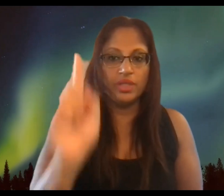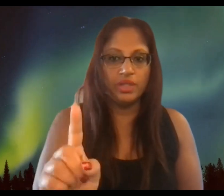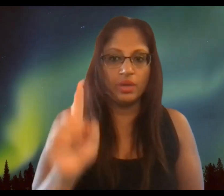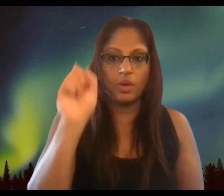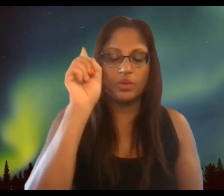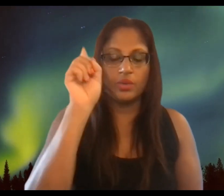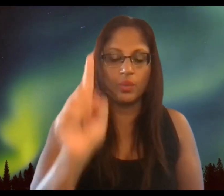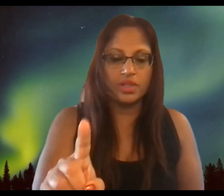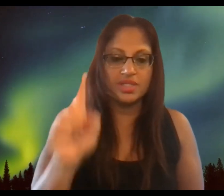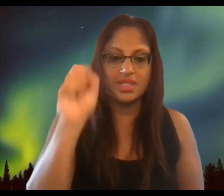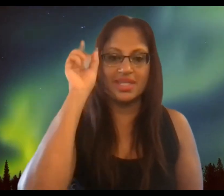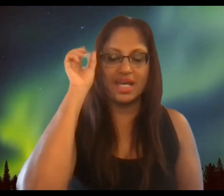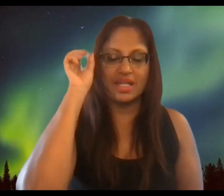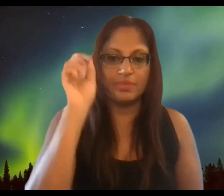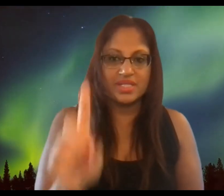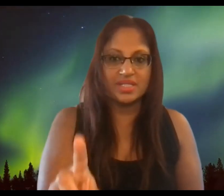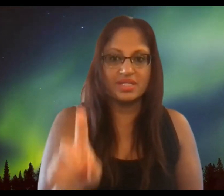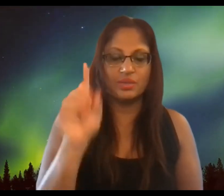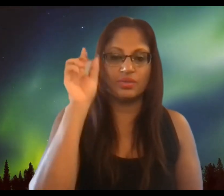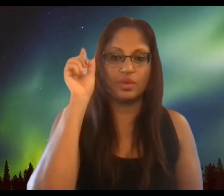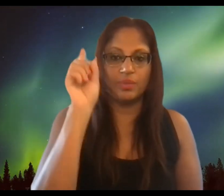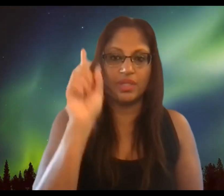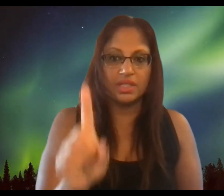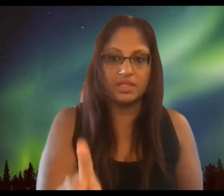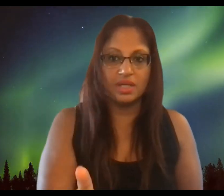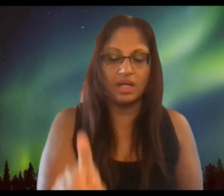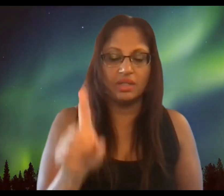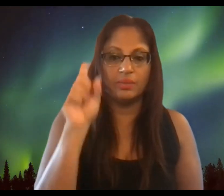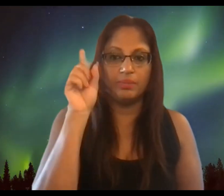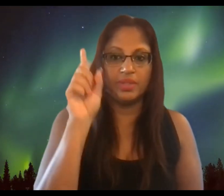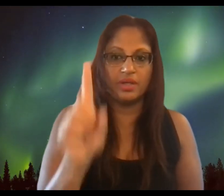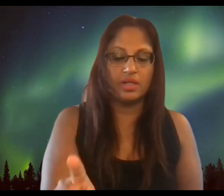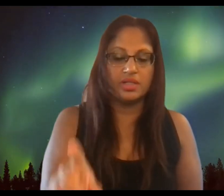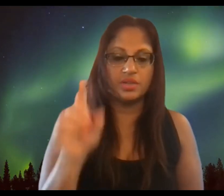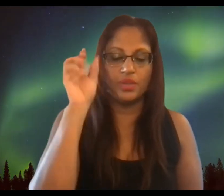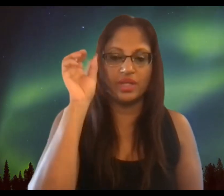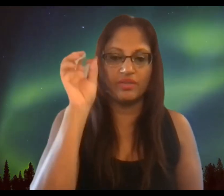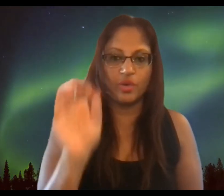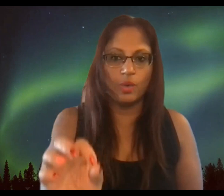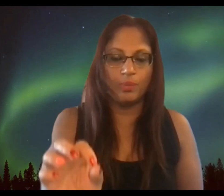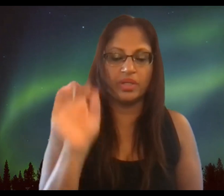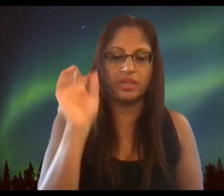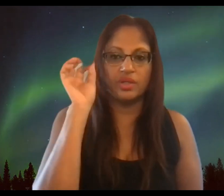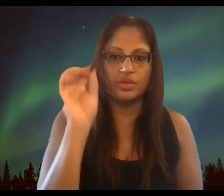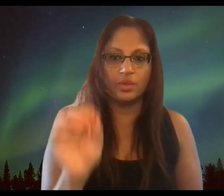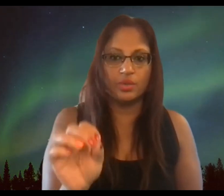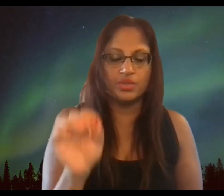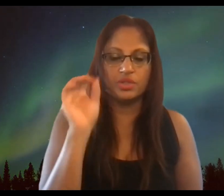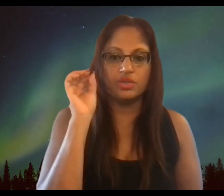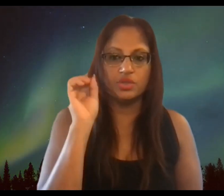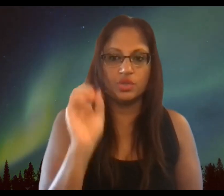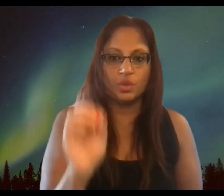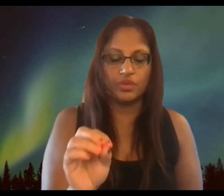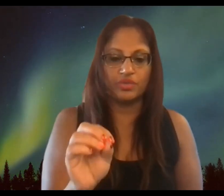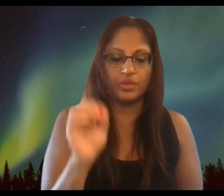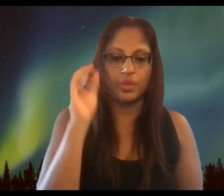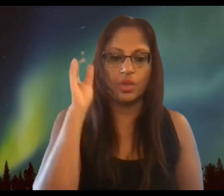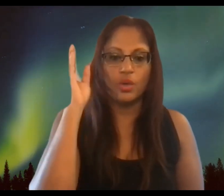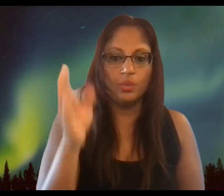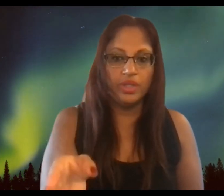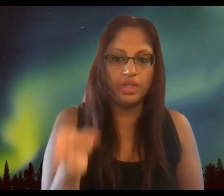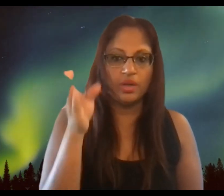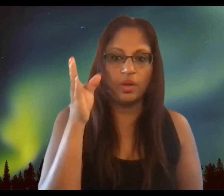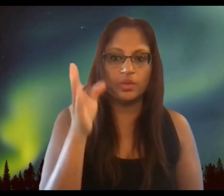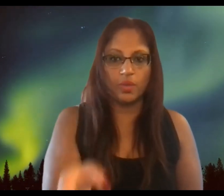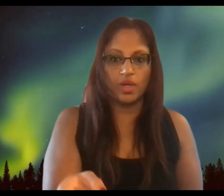we are the ones that business deals are being done because we have opened those doors for you